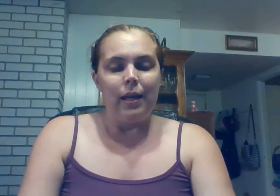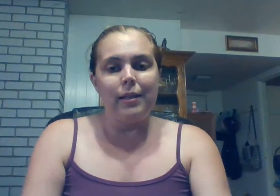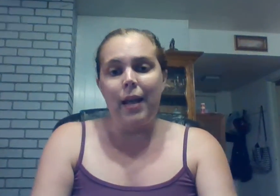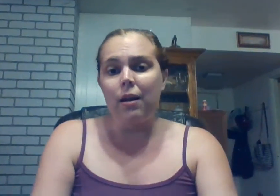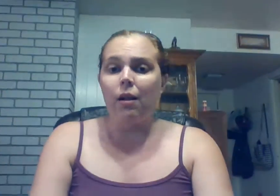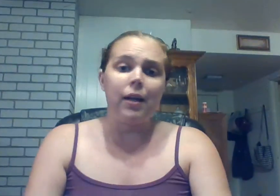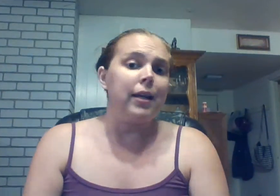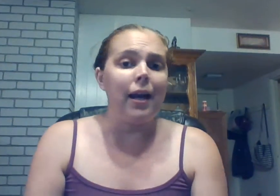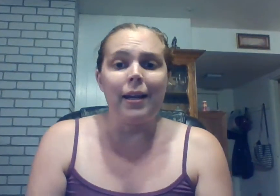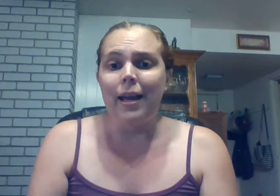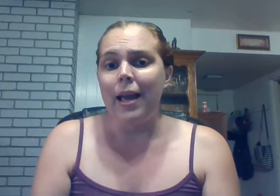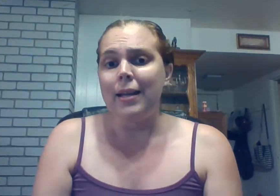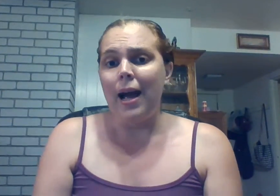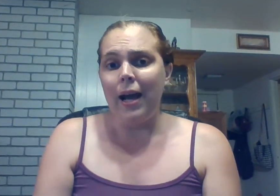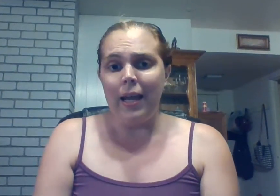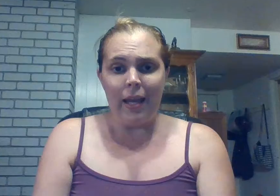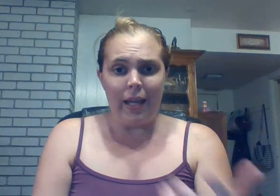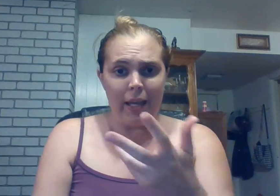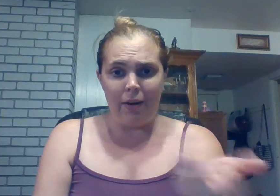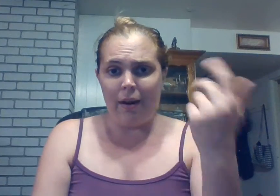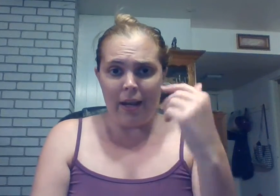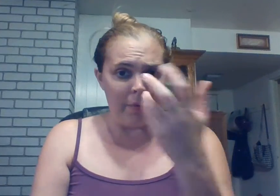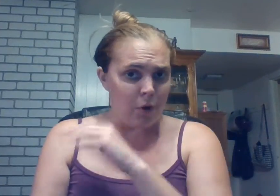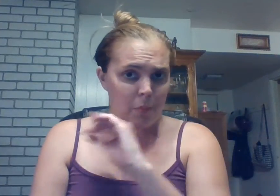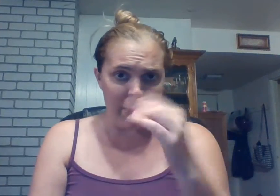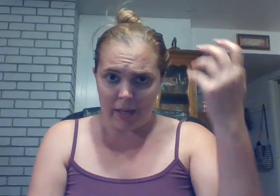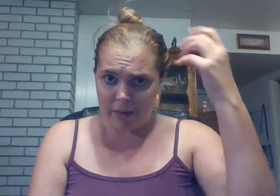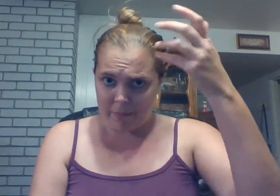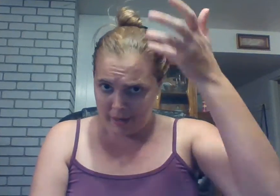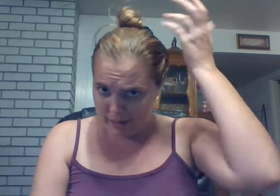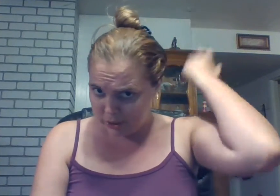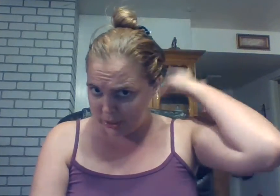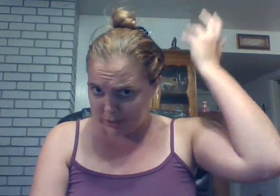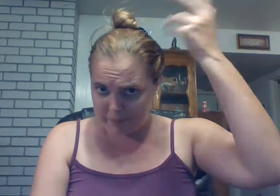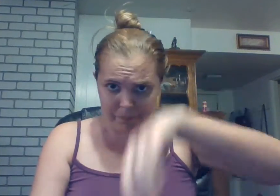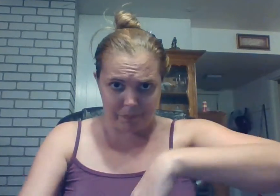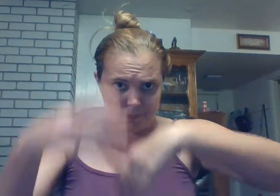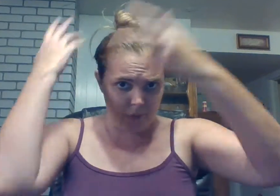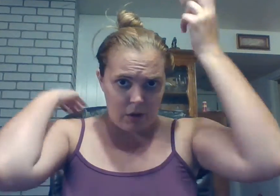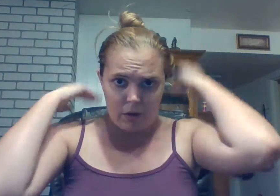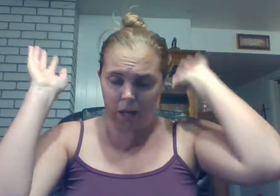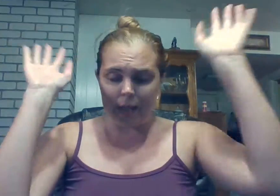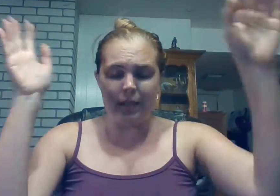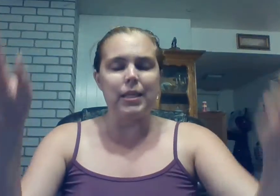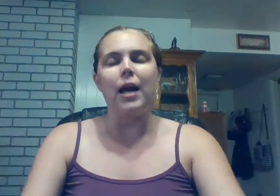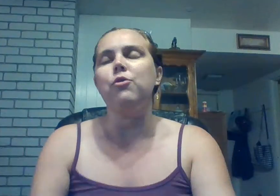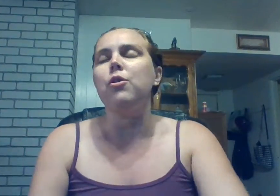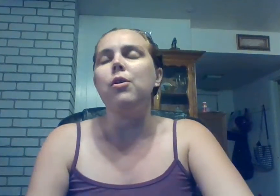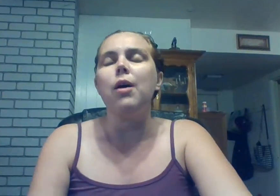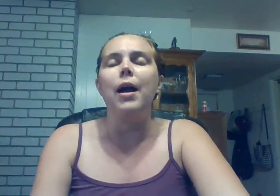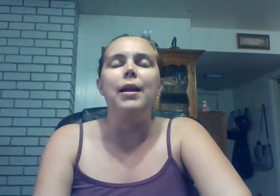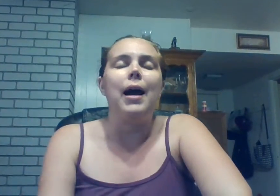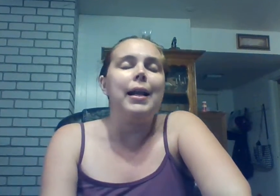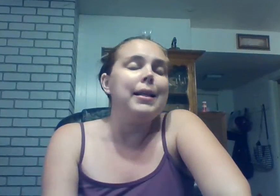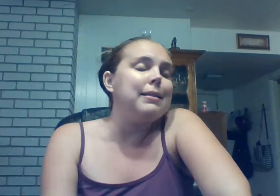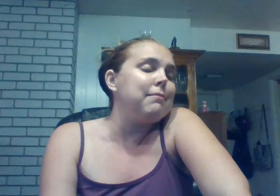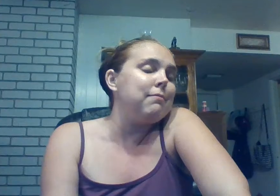it's 8 o'clock at night and i here i am no makeup my hair's a disaster and i didn't